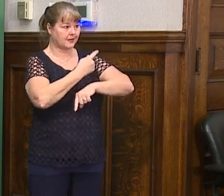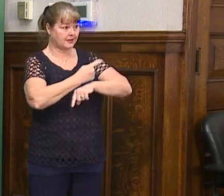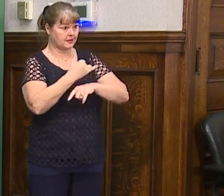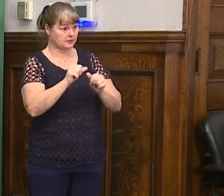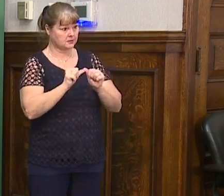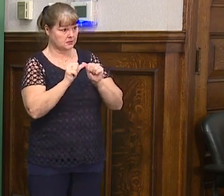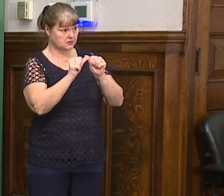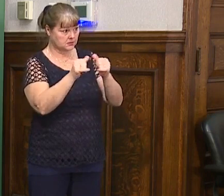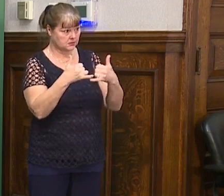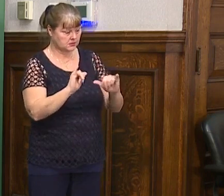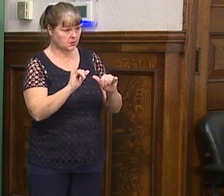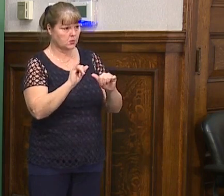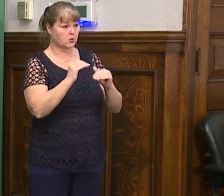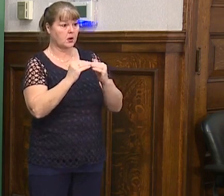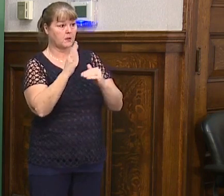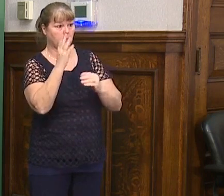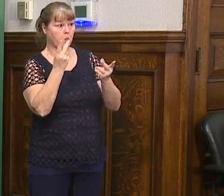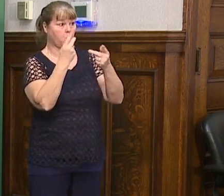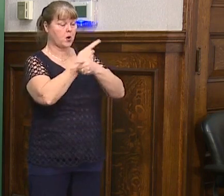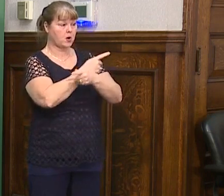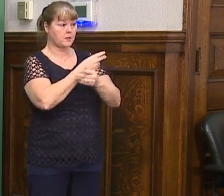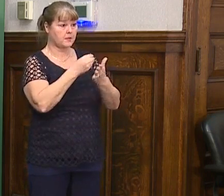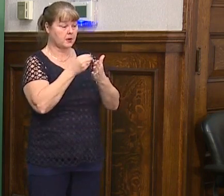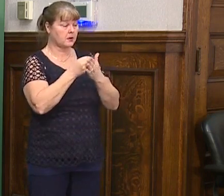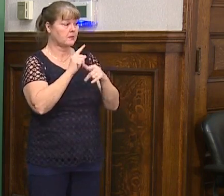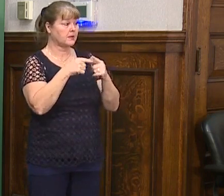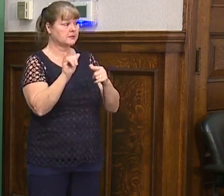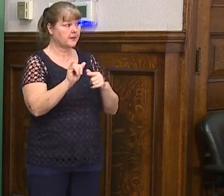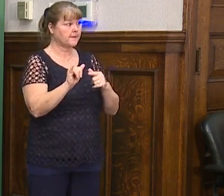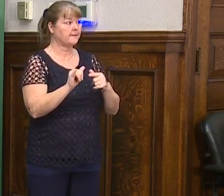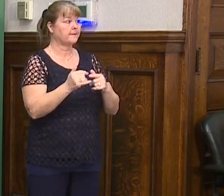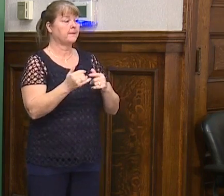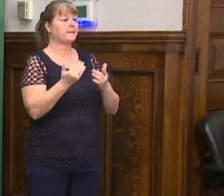that remaining steady or is that going up? Is it getting worse? Not the same.